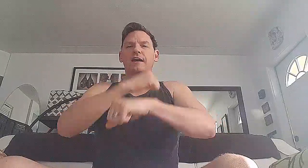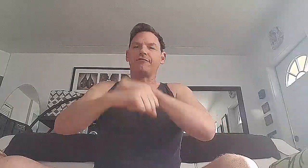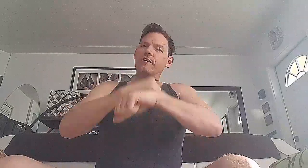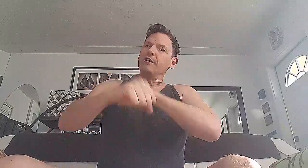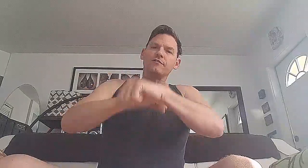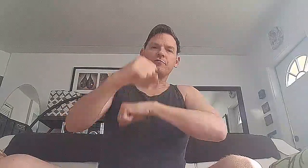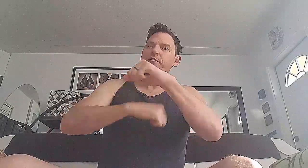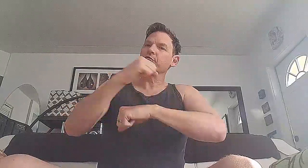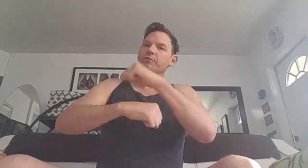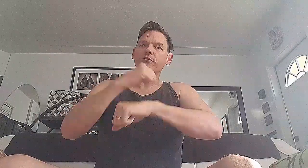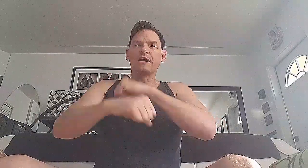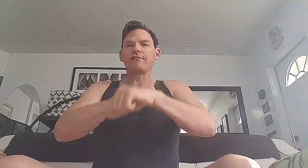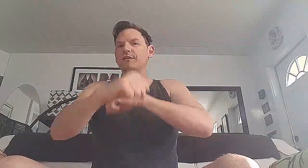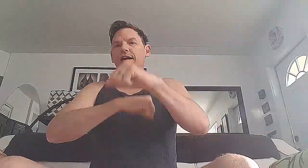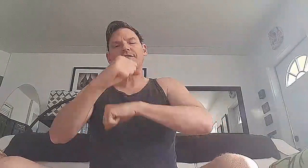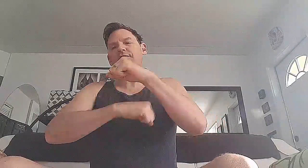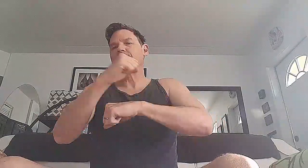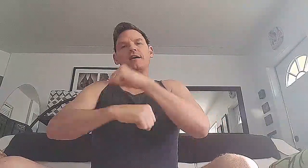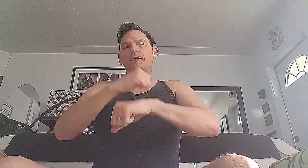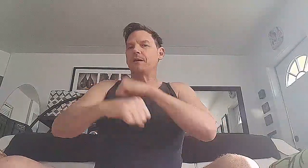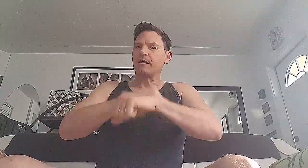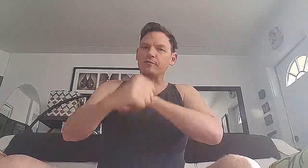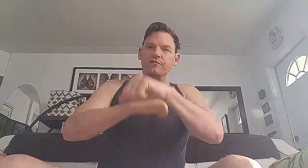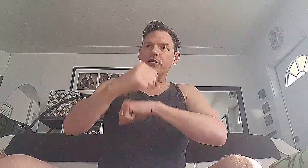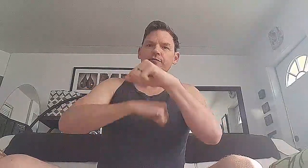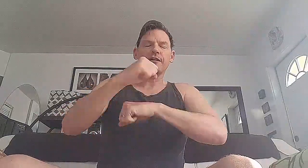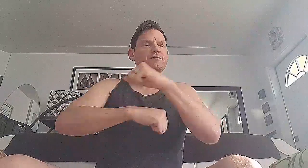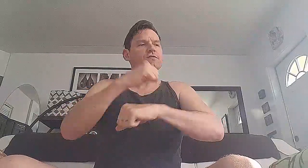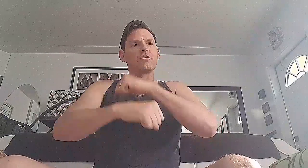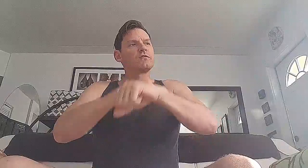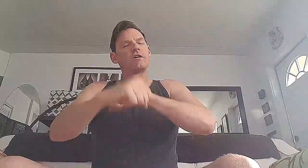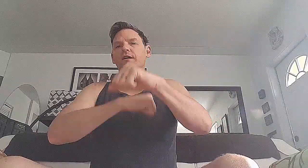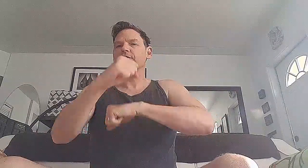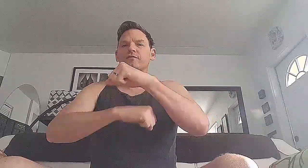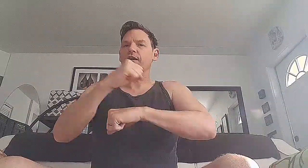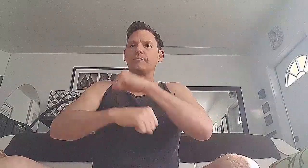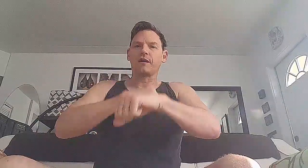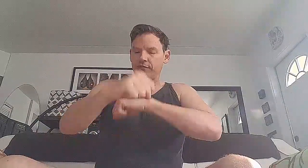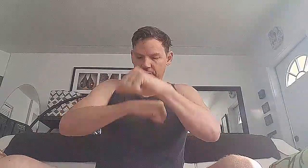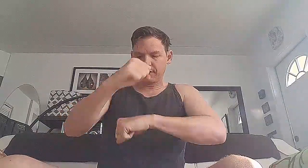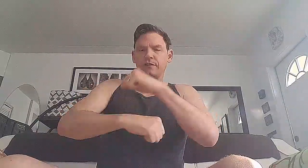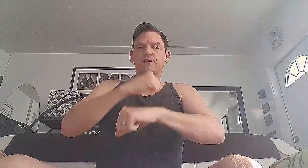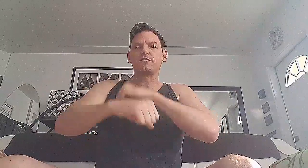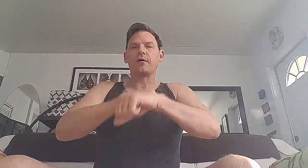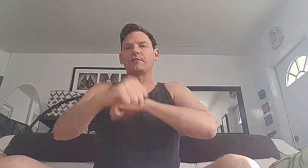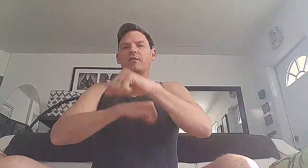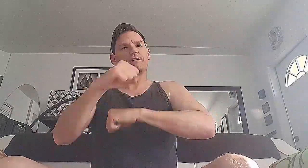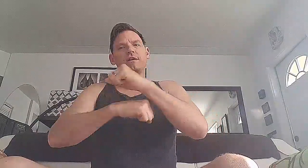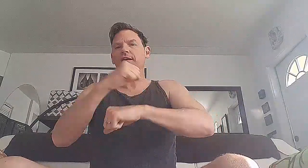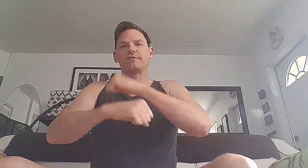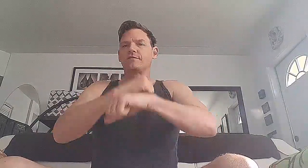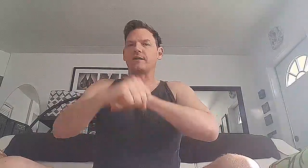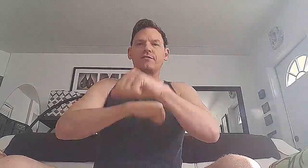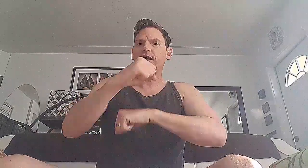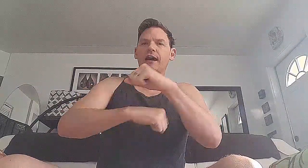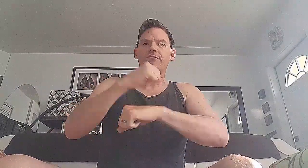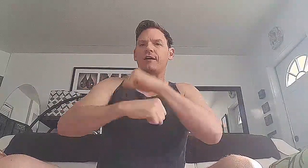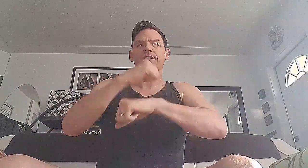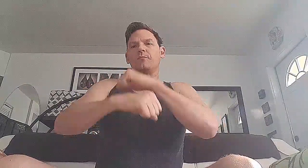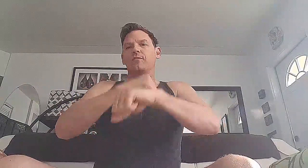life. Just because we don't have our legs, man, I was stuck with that for so long and it just got me, I started getting a tubby going and I just, I couldn't have that anymore.